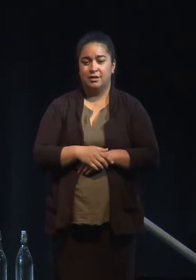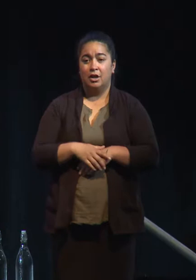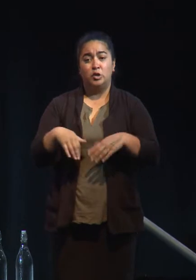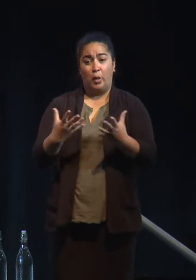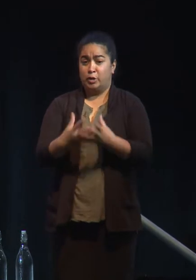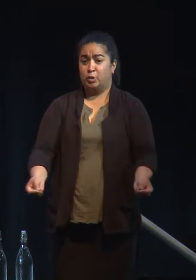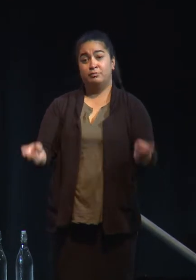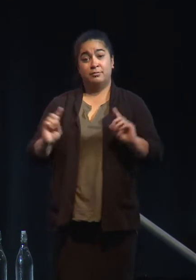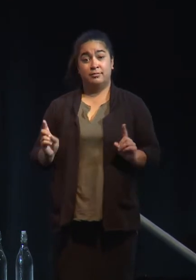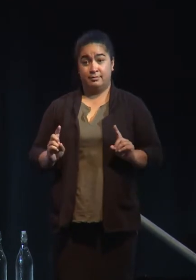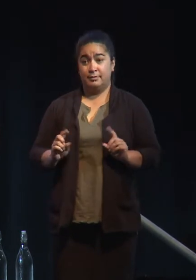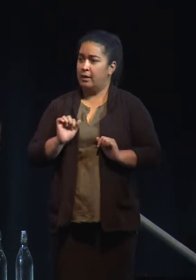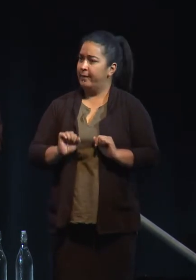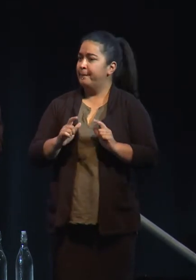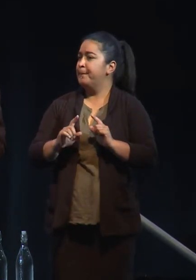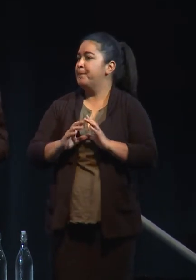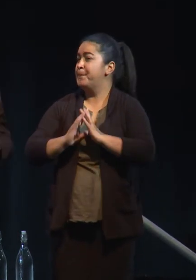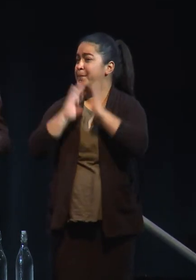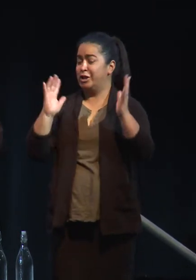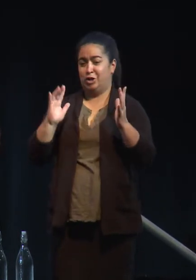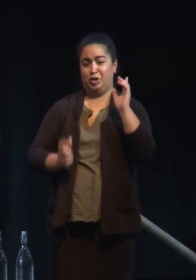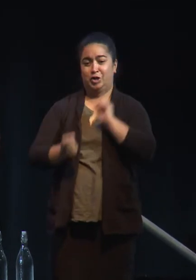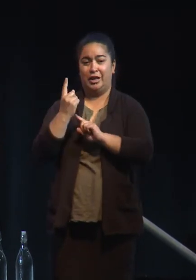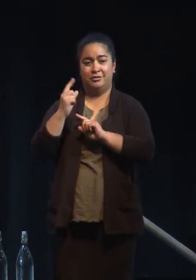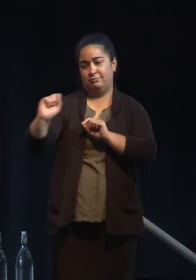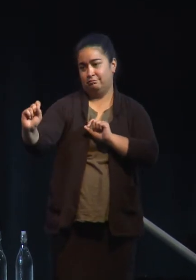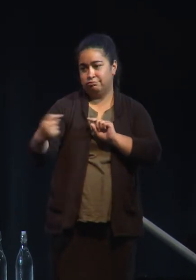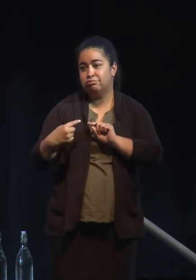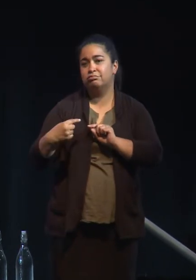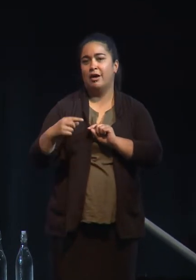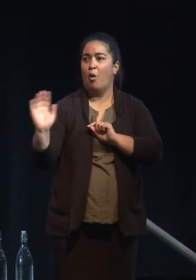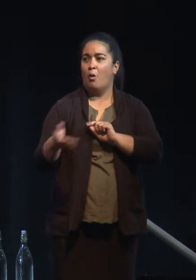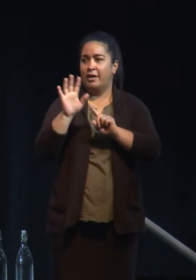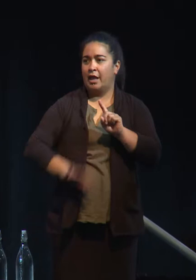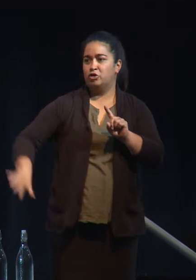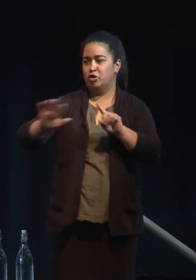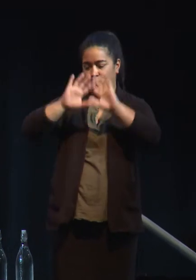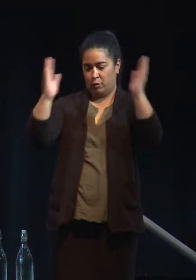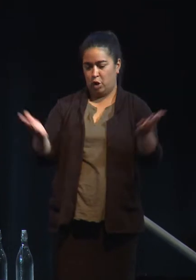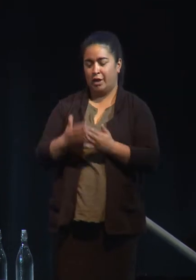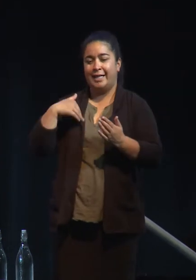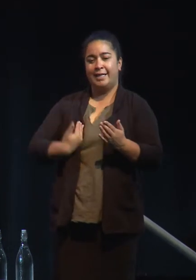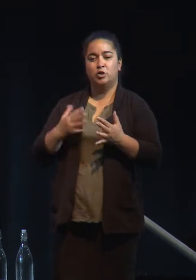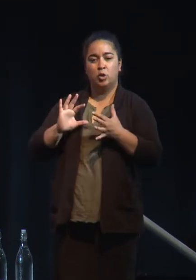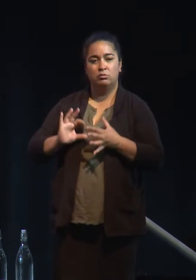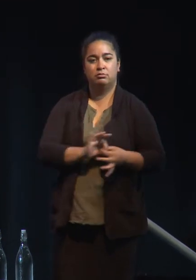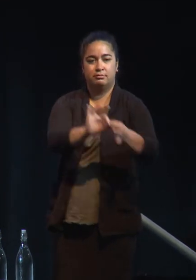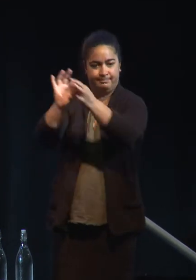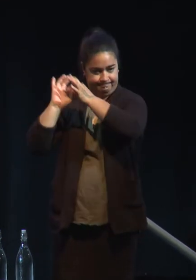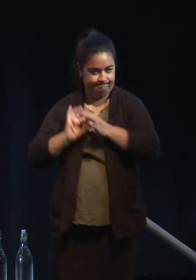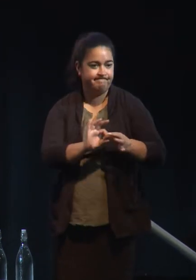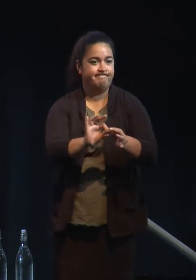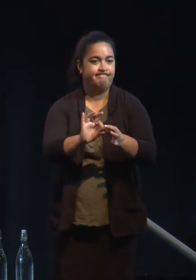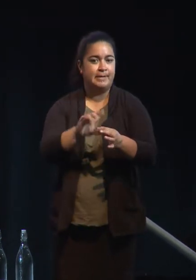This is the first big challenge in human history where all the nations of the world really need to work together. And historically, we're not